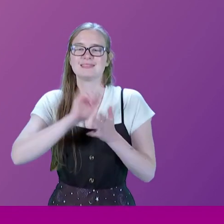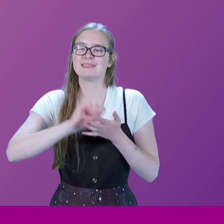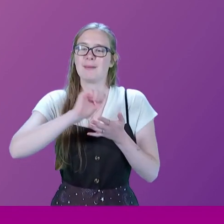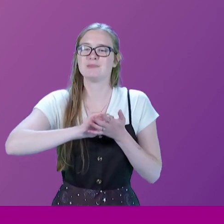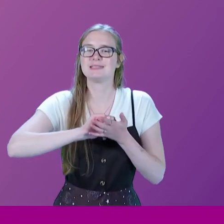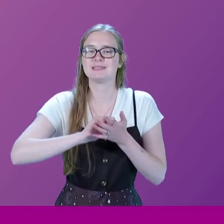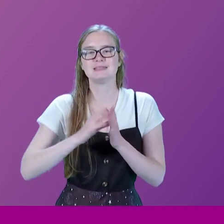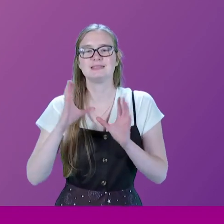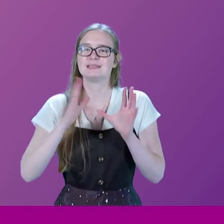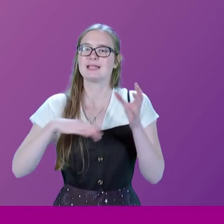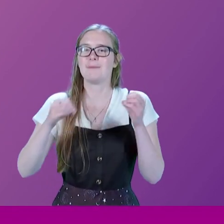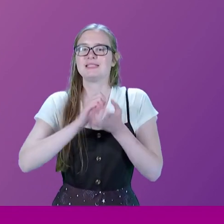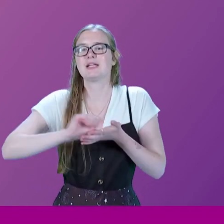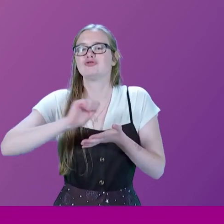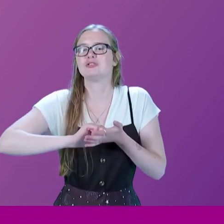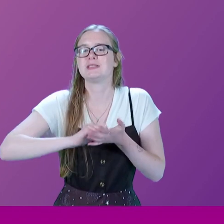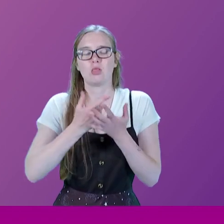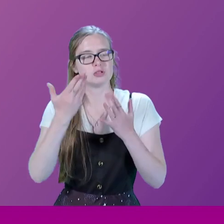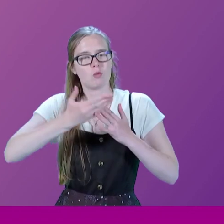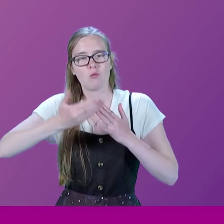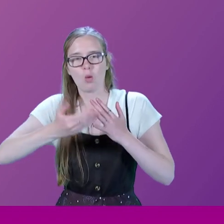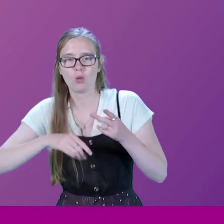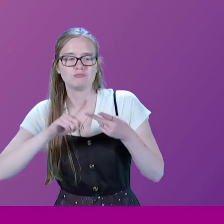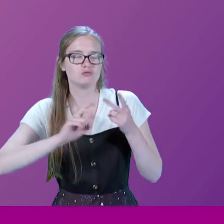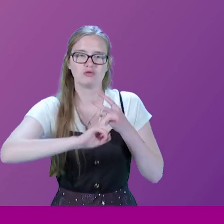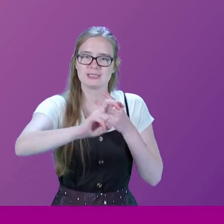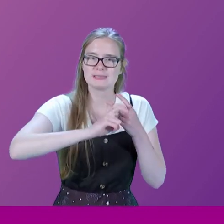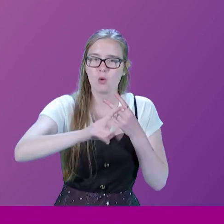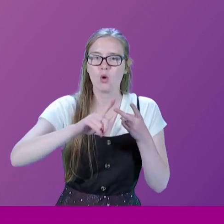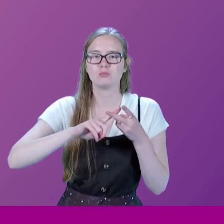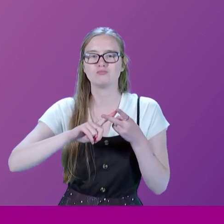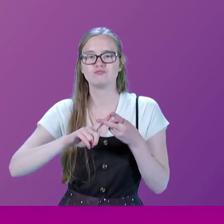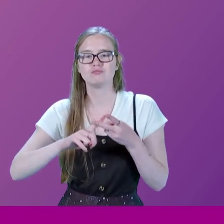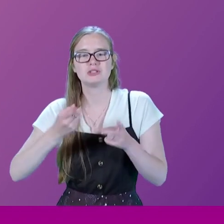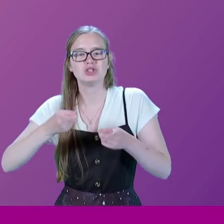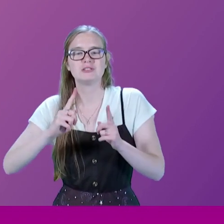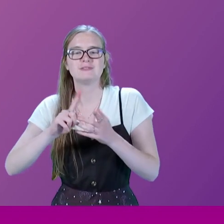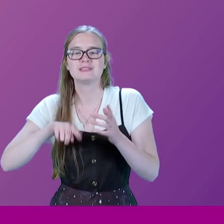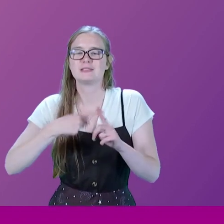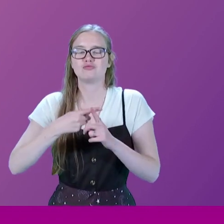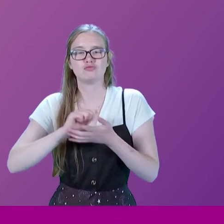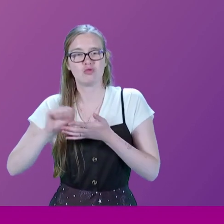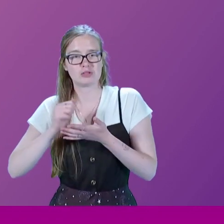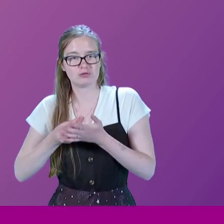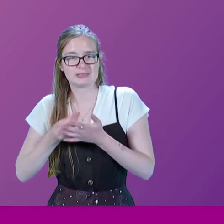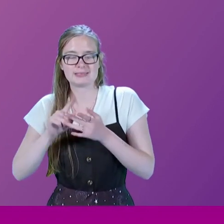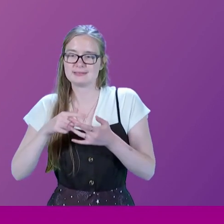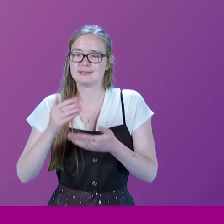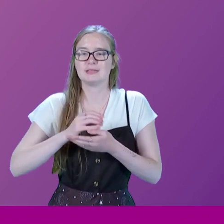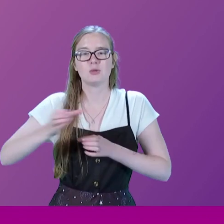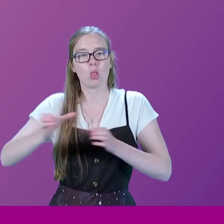tenure covered a number of portfolios, including transport, Chief Secretary to the Treasury, employment and defence.